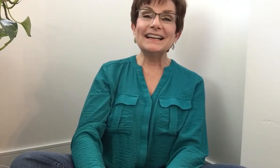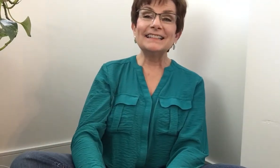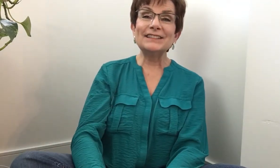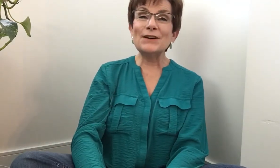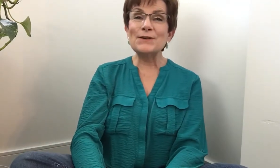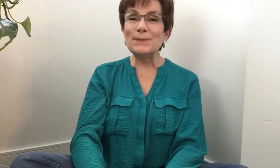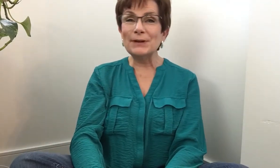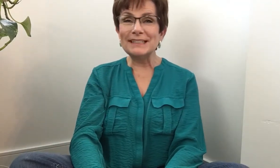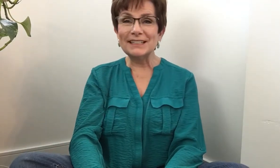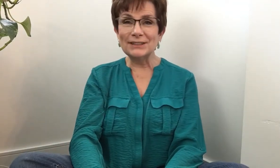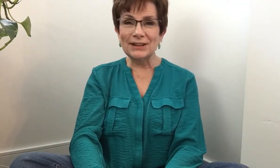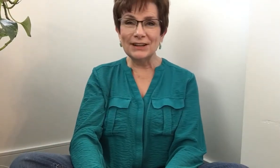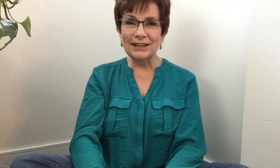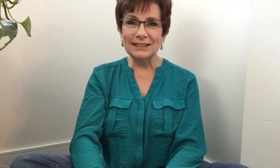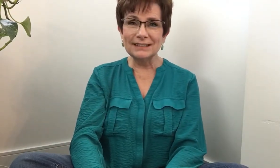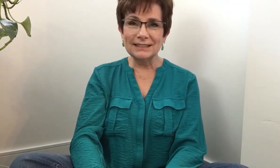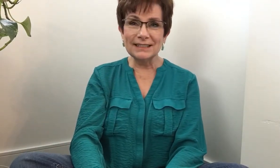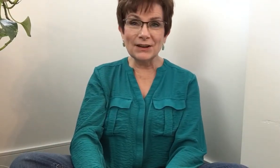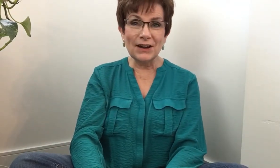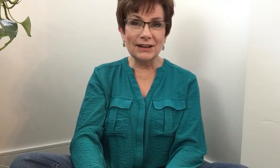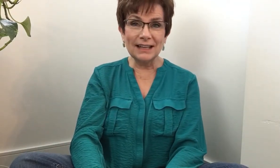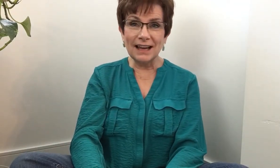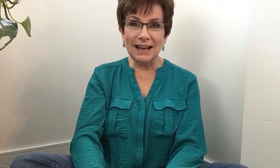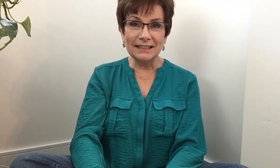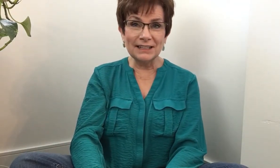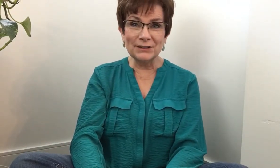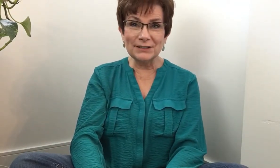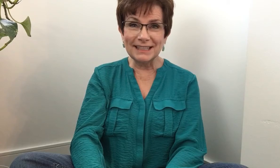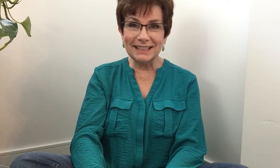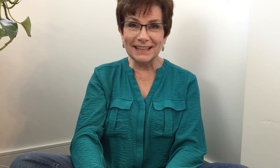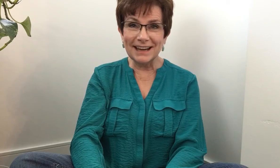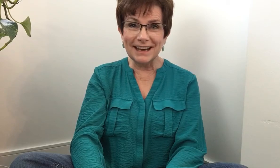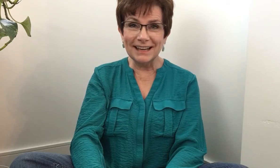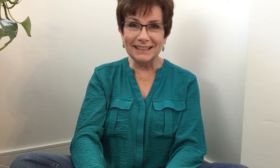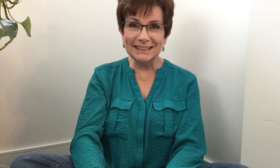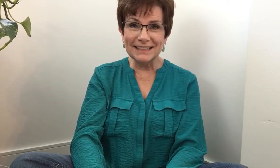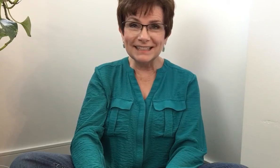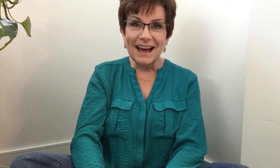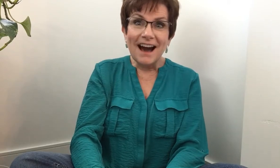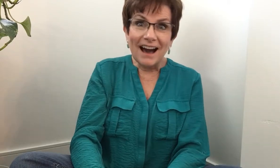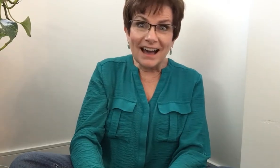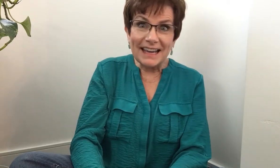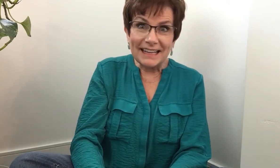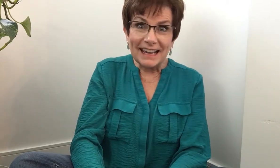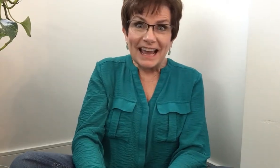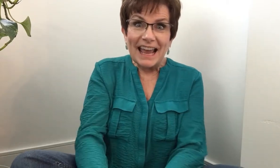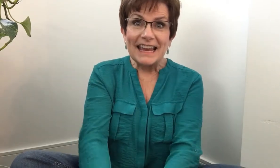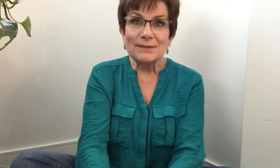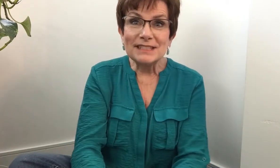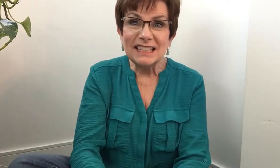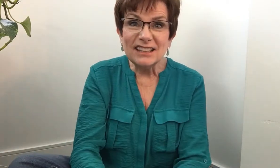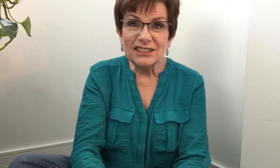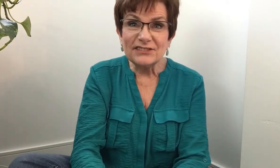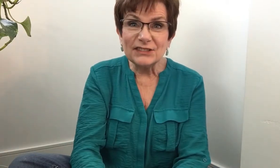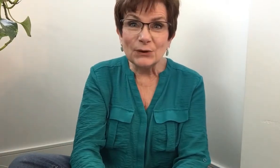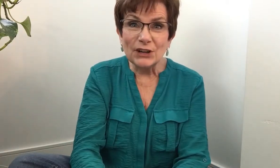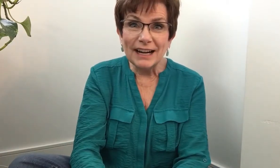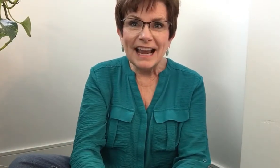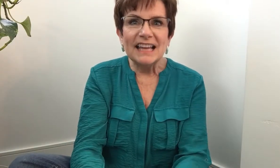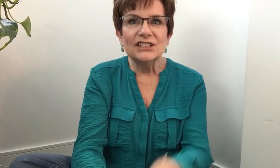Hello, boys and girls. Hola, niños, niñas. Hi. Hey, I'm sitting on the floor, and